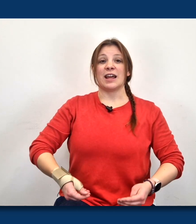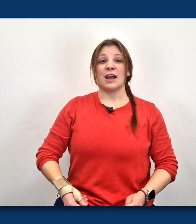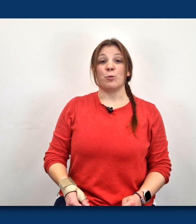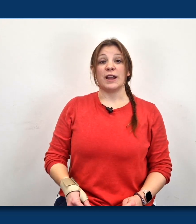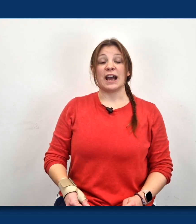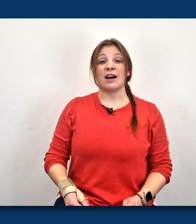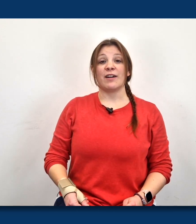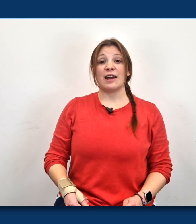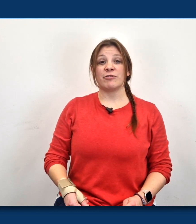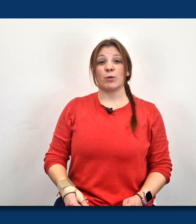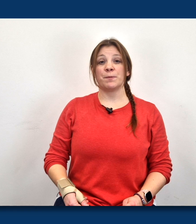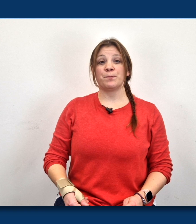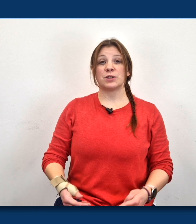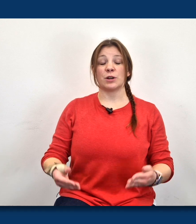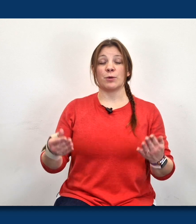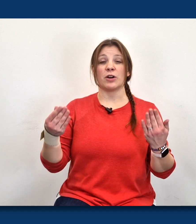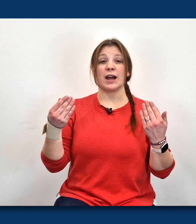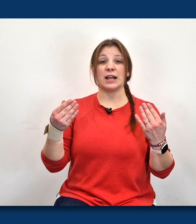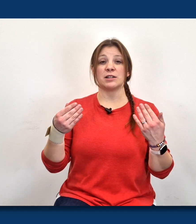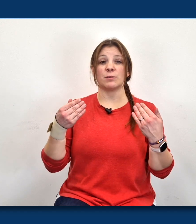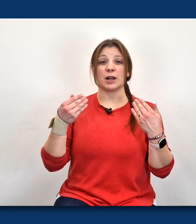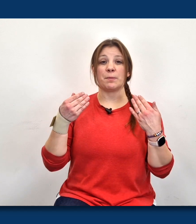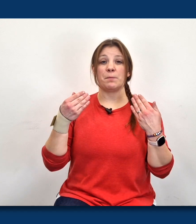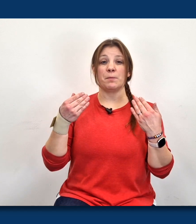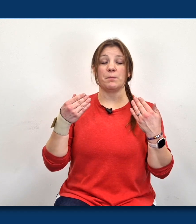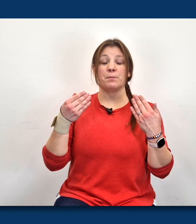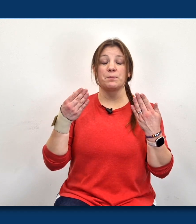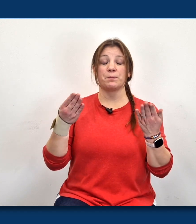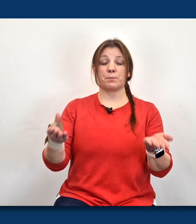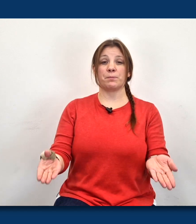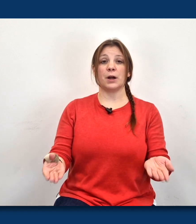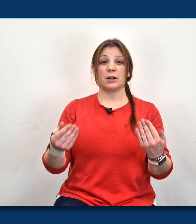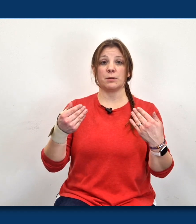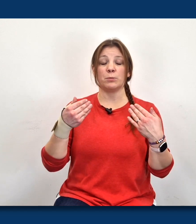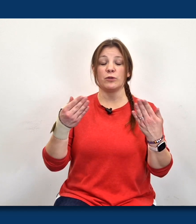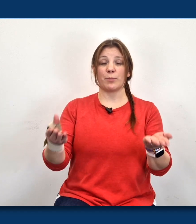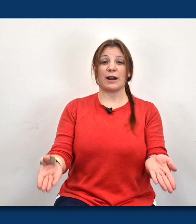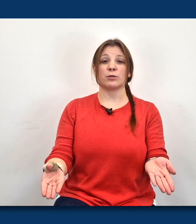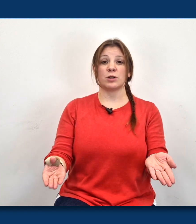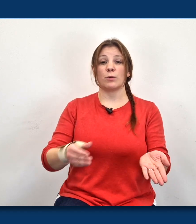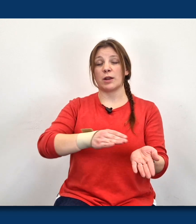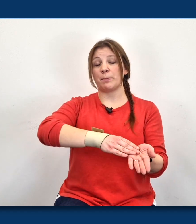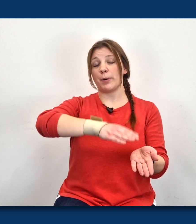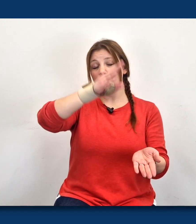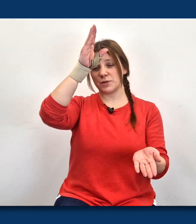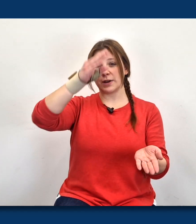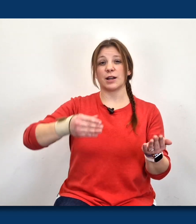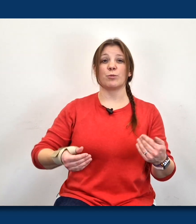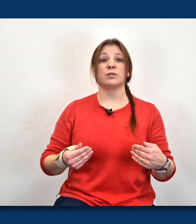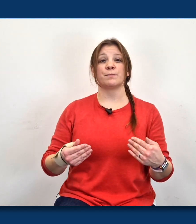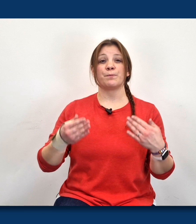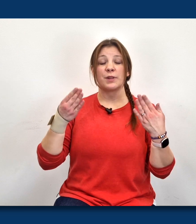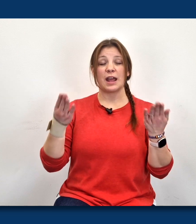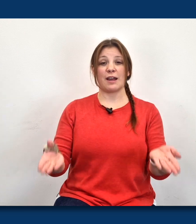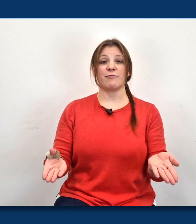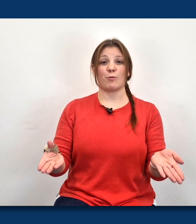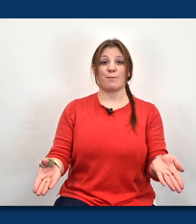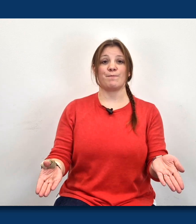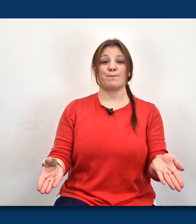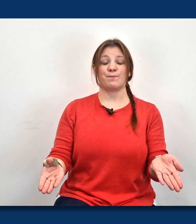Then we have everyone so with our hands we're going to move them out with their palms facing upwards.